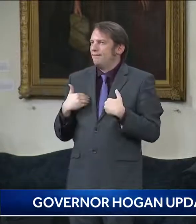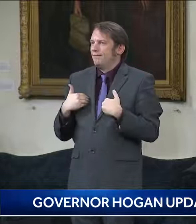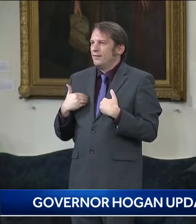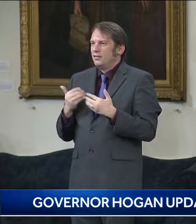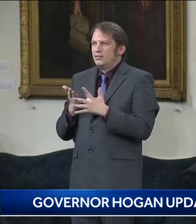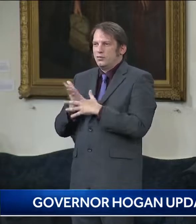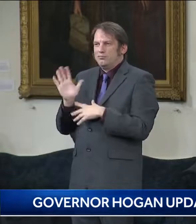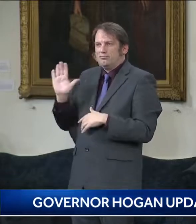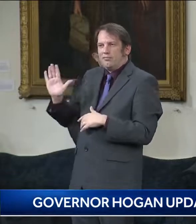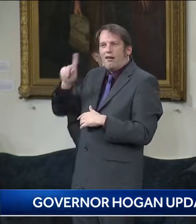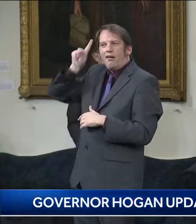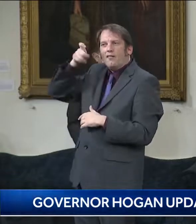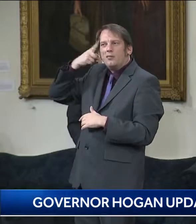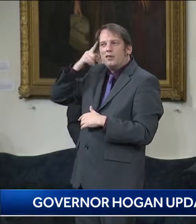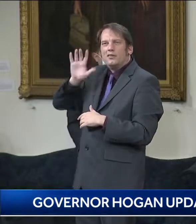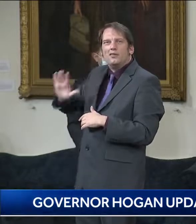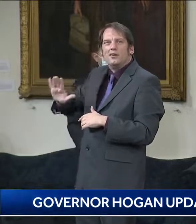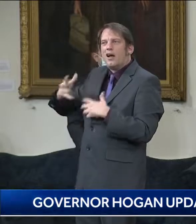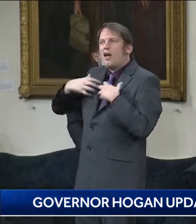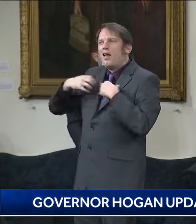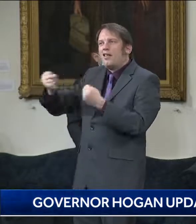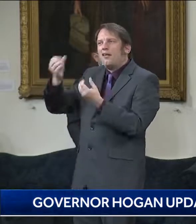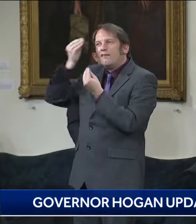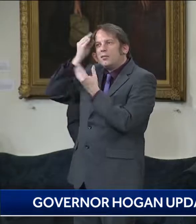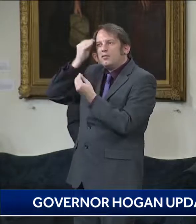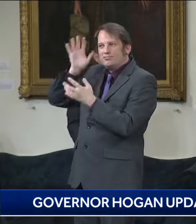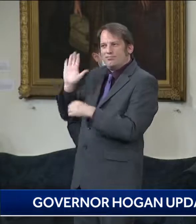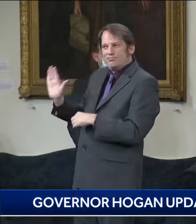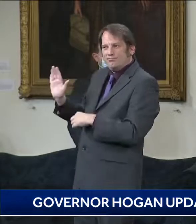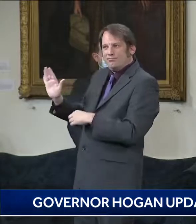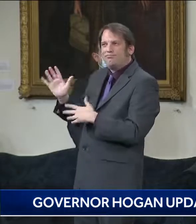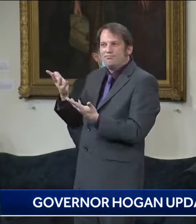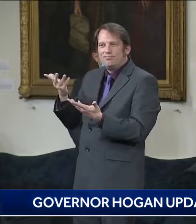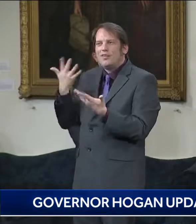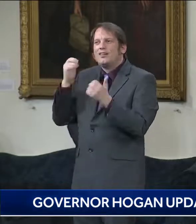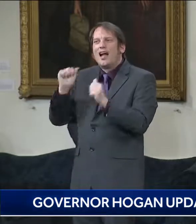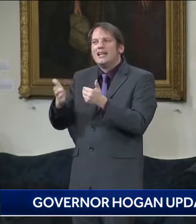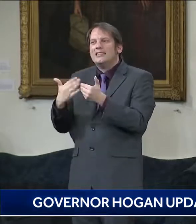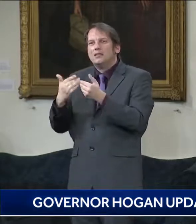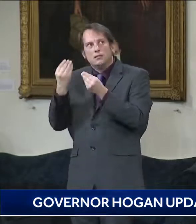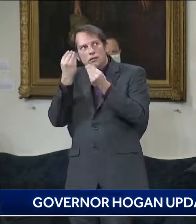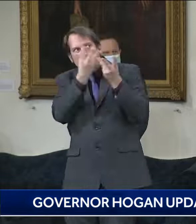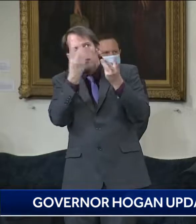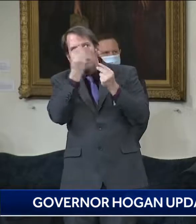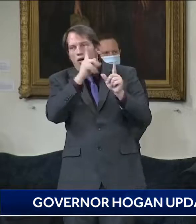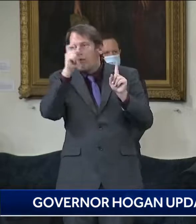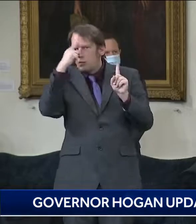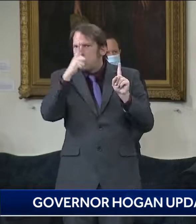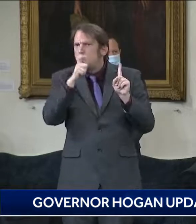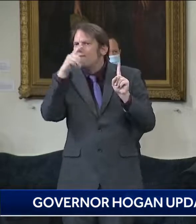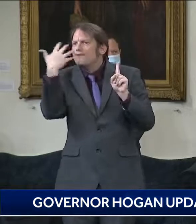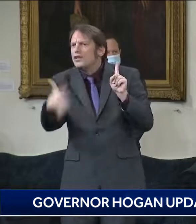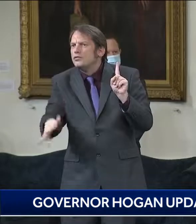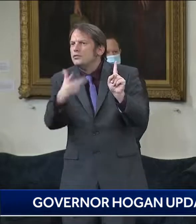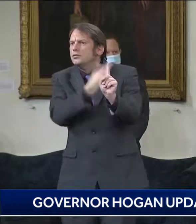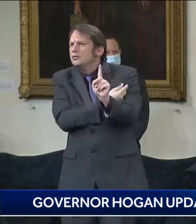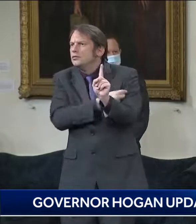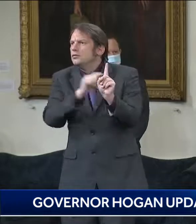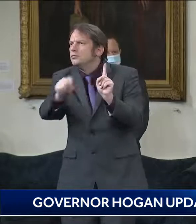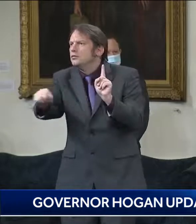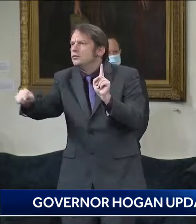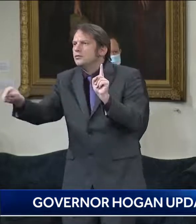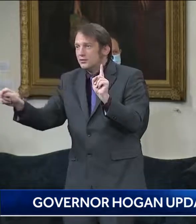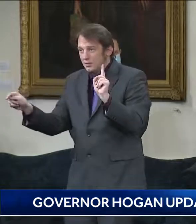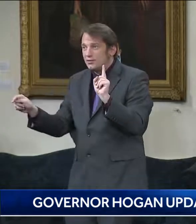practices can tell who's been vaccinated, who hasn't been vaccinated, and also can sort those patients based on their underlying medical